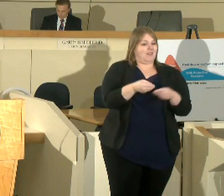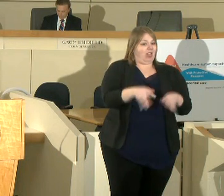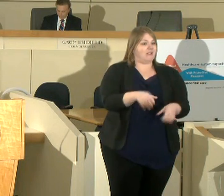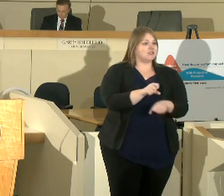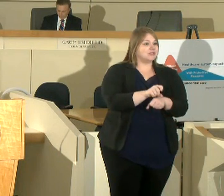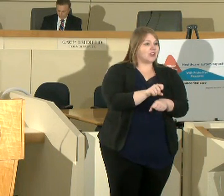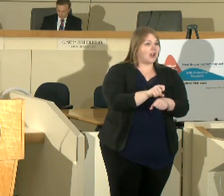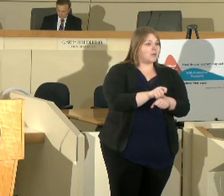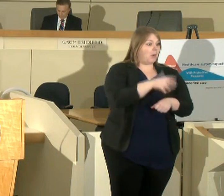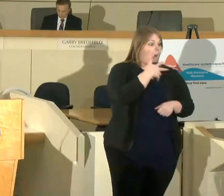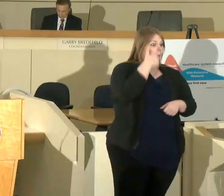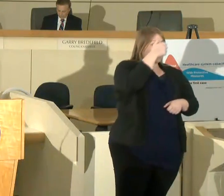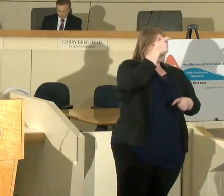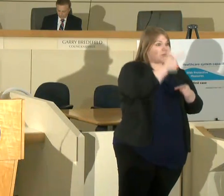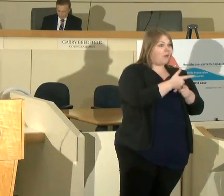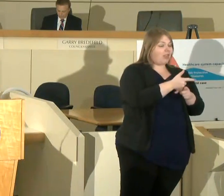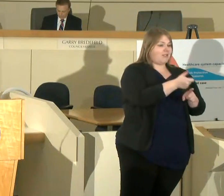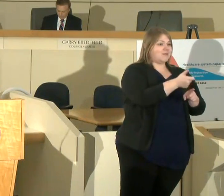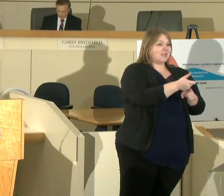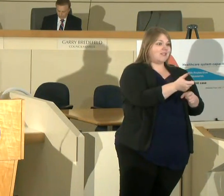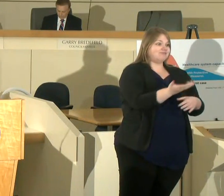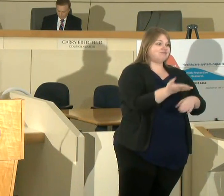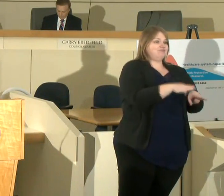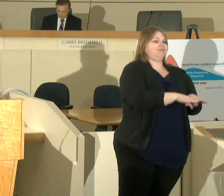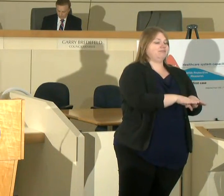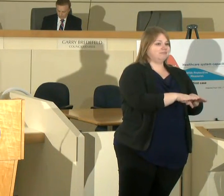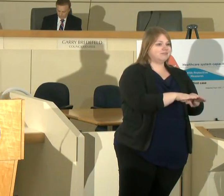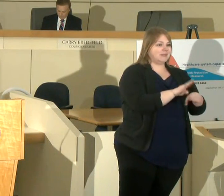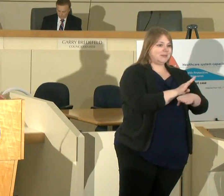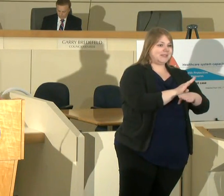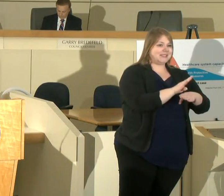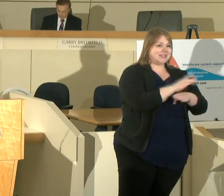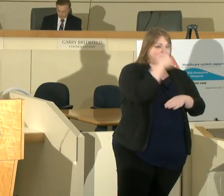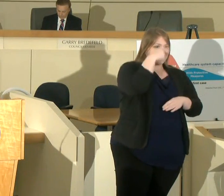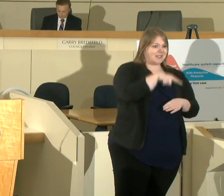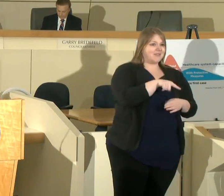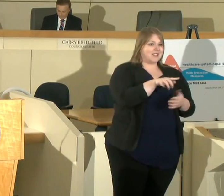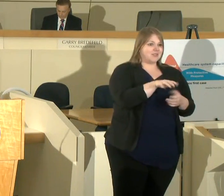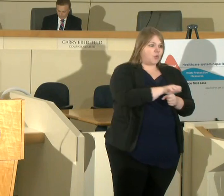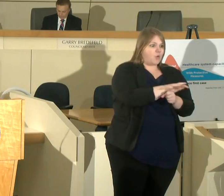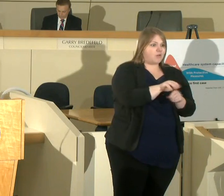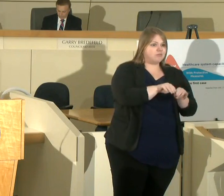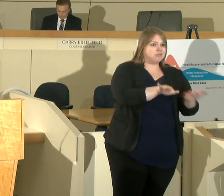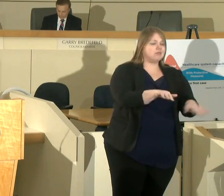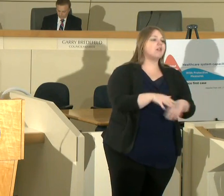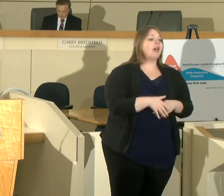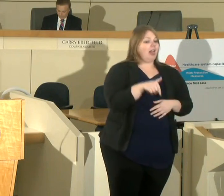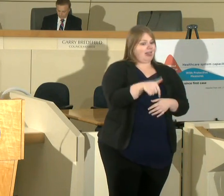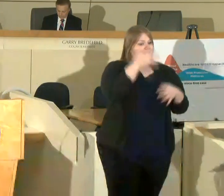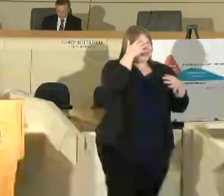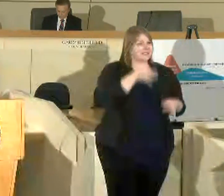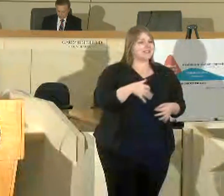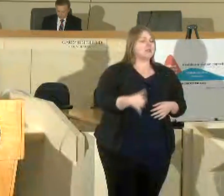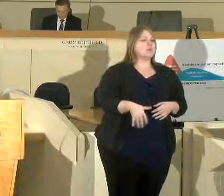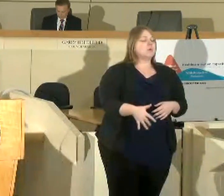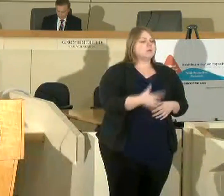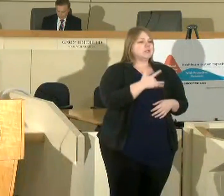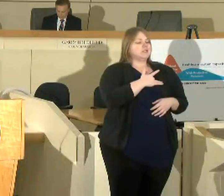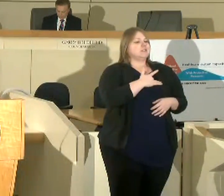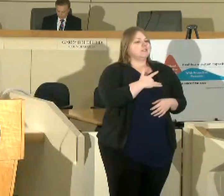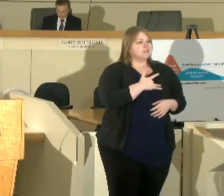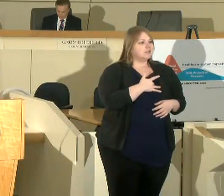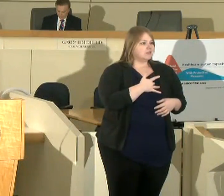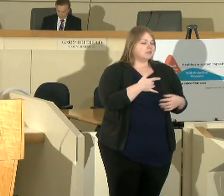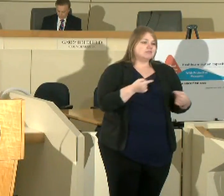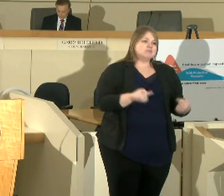his business because of this pandemic this is a decision that's real it's painful and it's